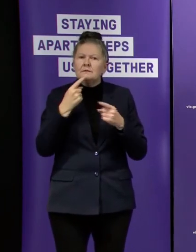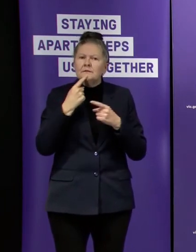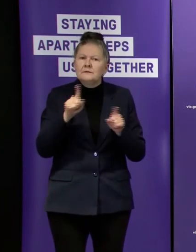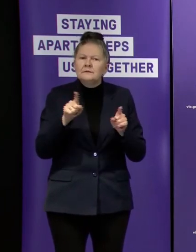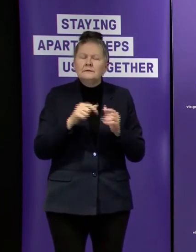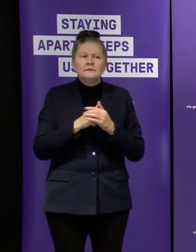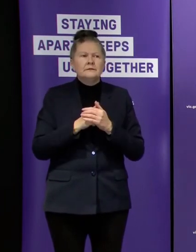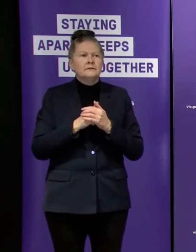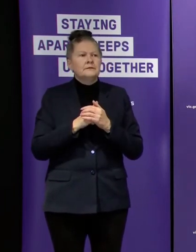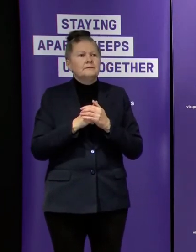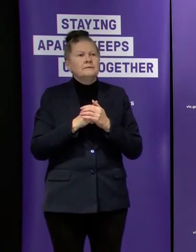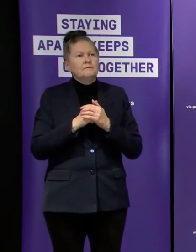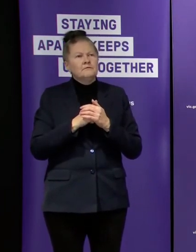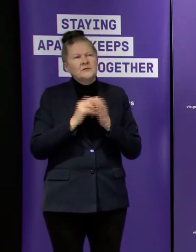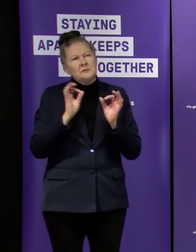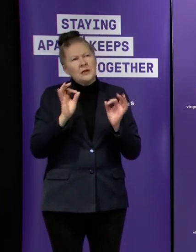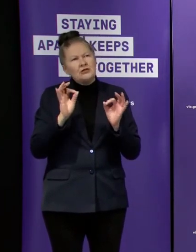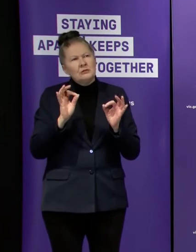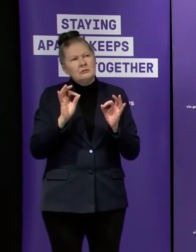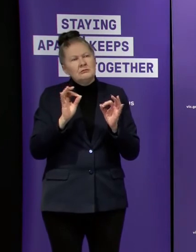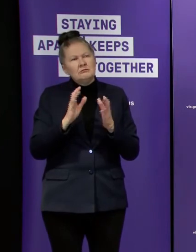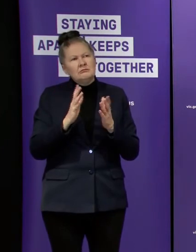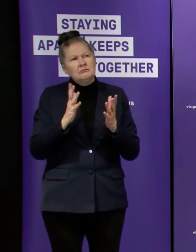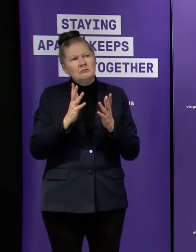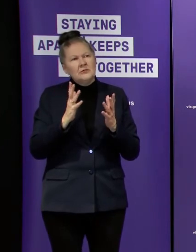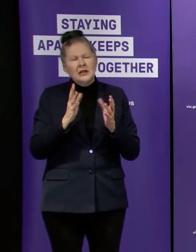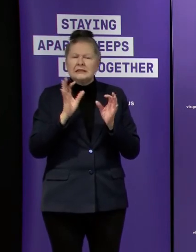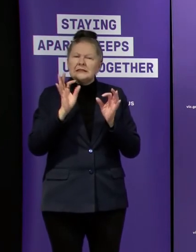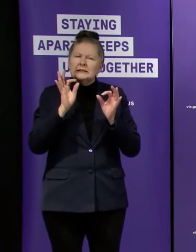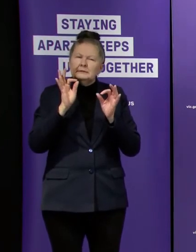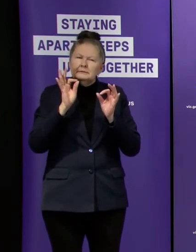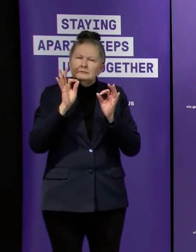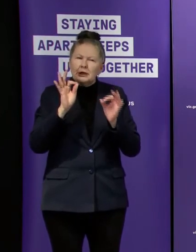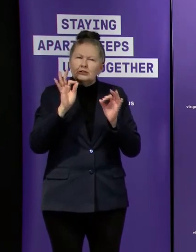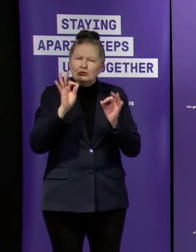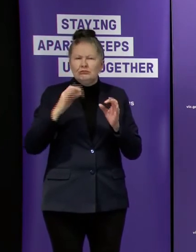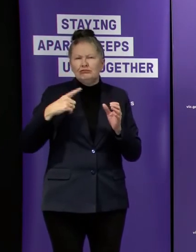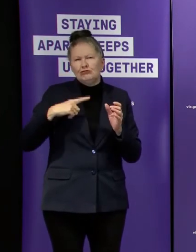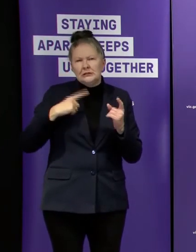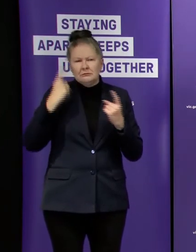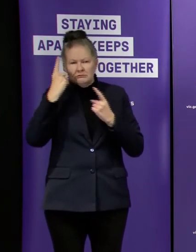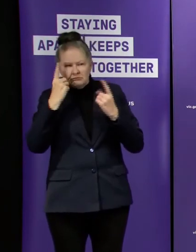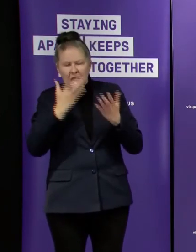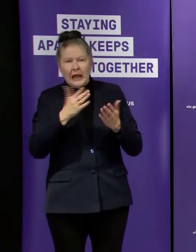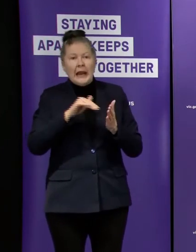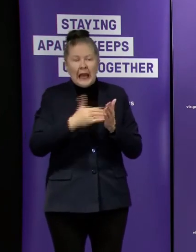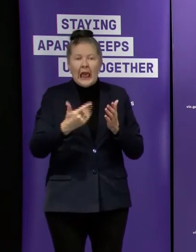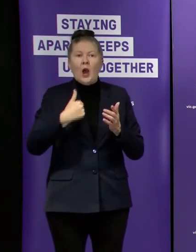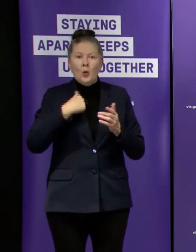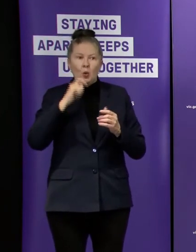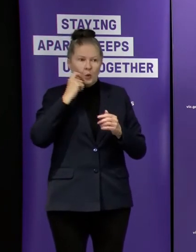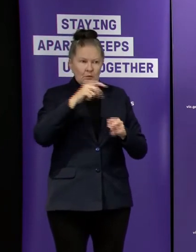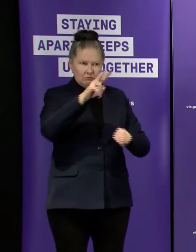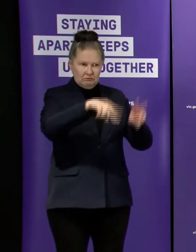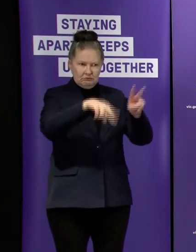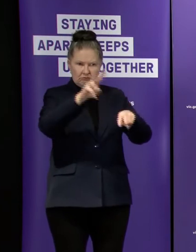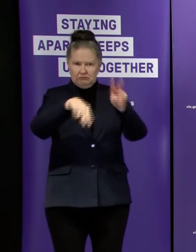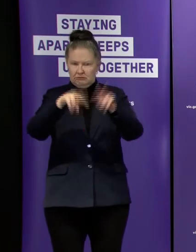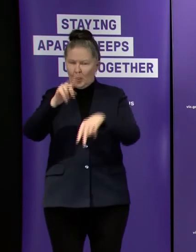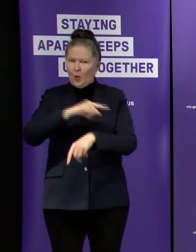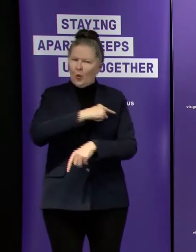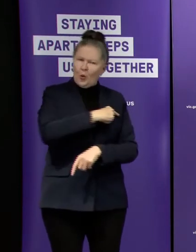special we used to call it special special consideration we're now going to do an assessment across all vcs students